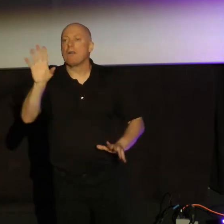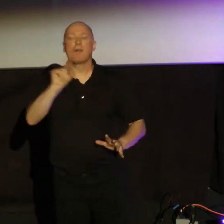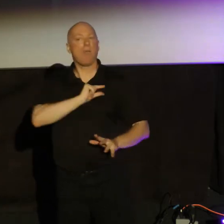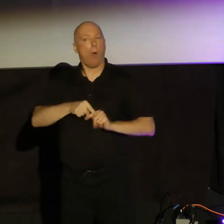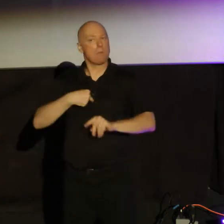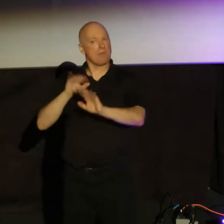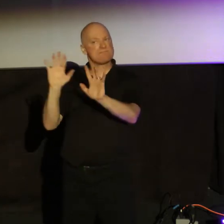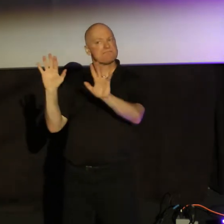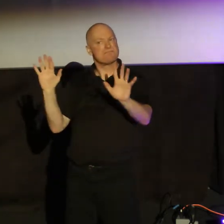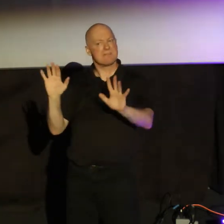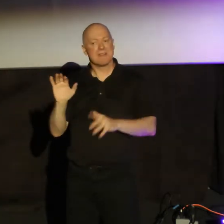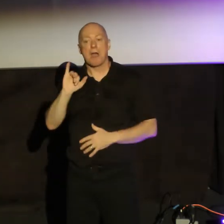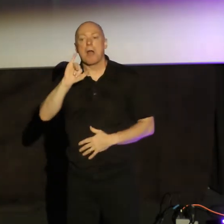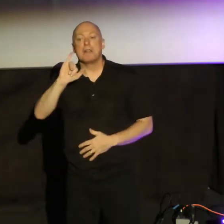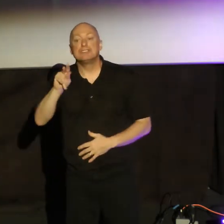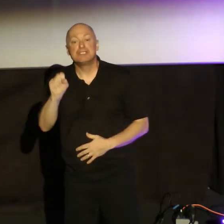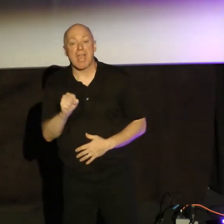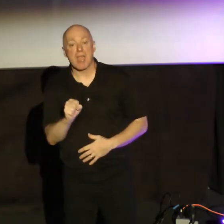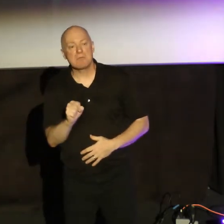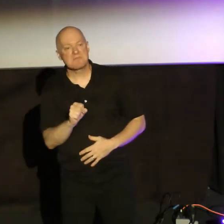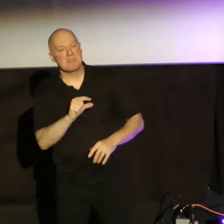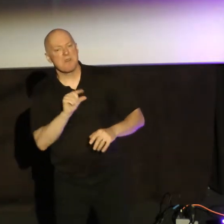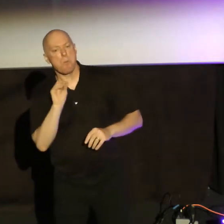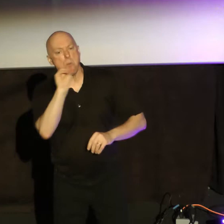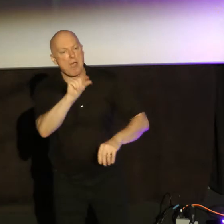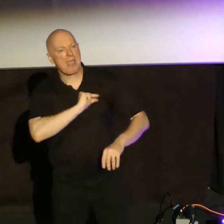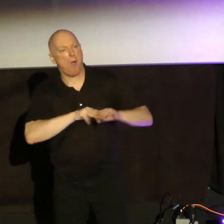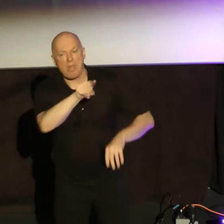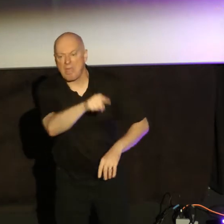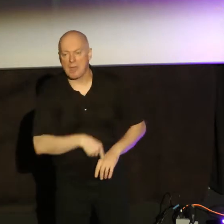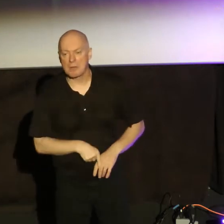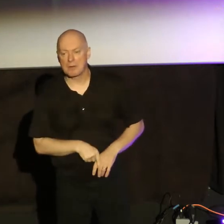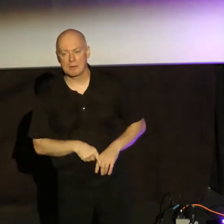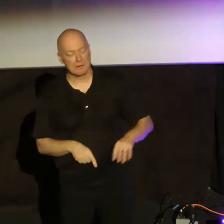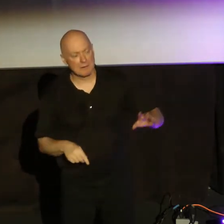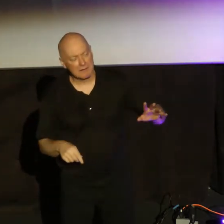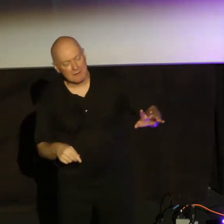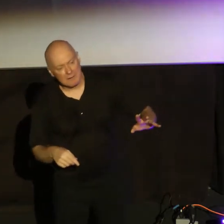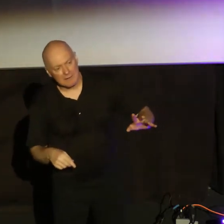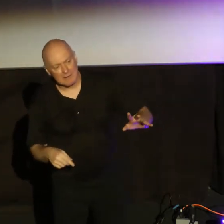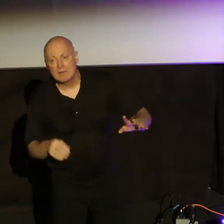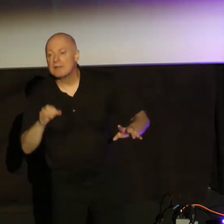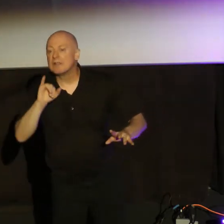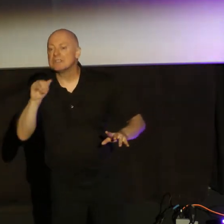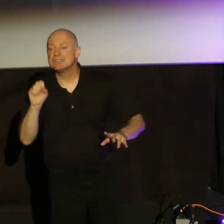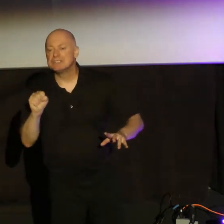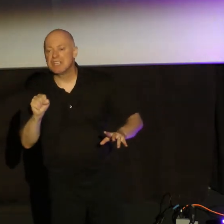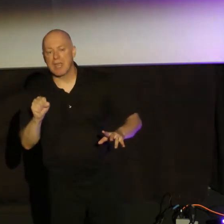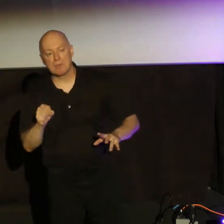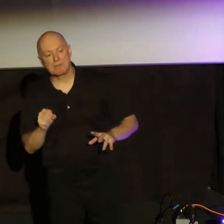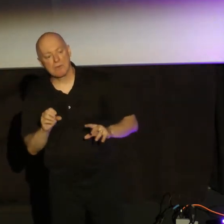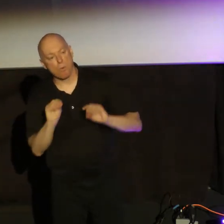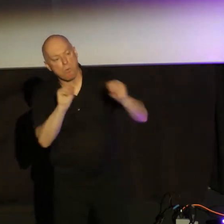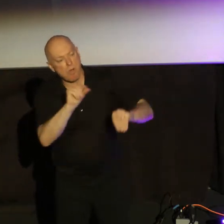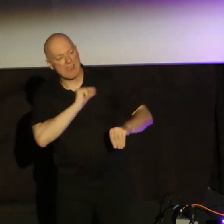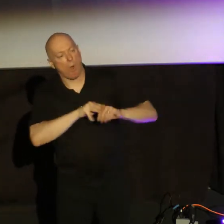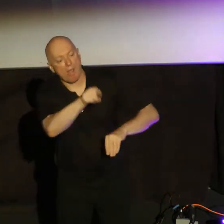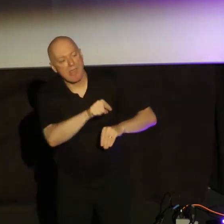maybe James was just laying it on to the people and it really didn't matter, but he was just bringing some guilt to try to stir up some